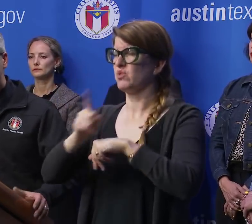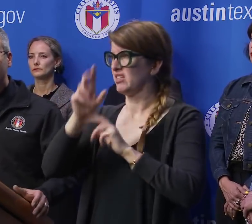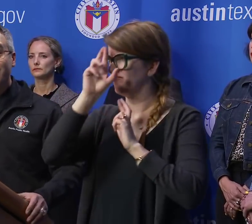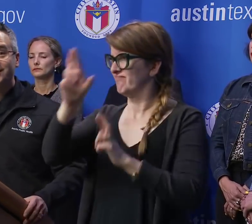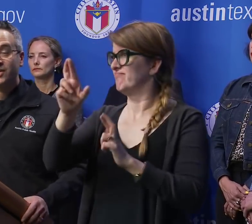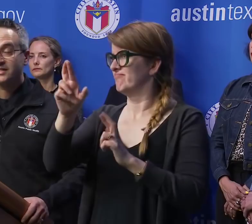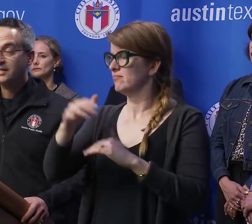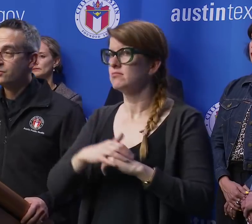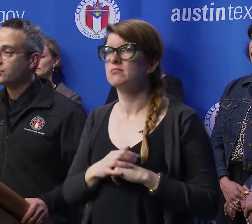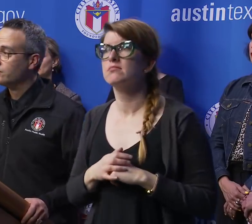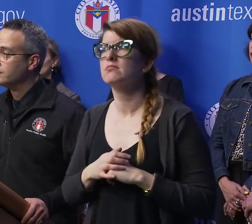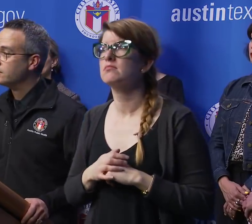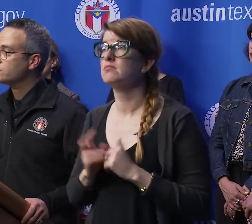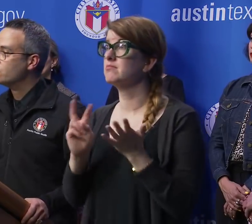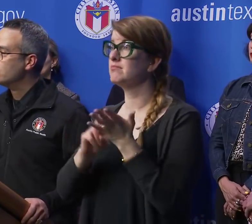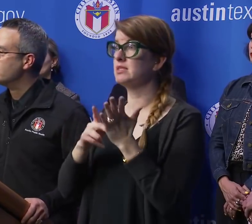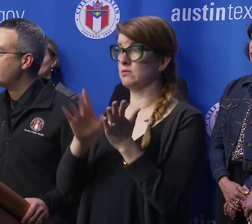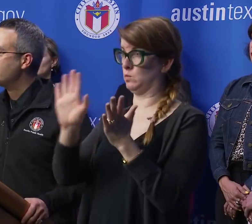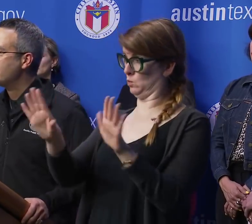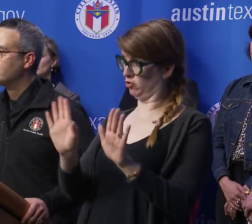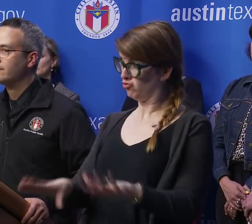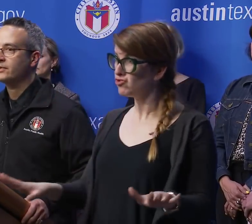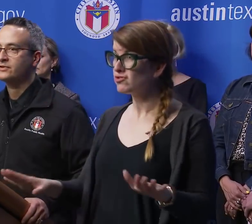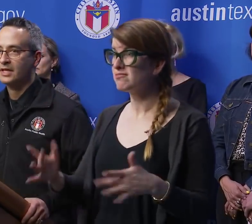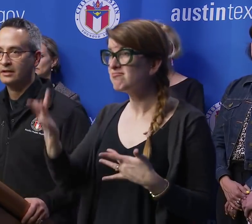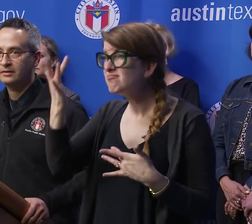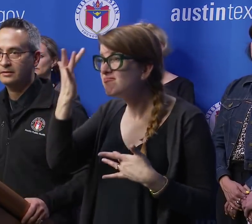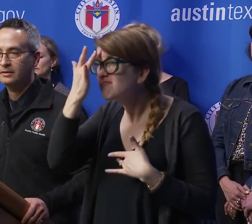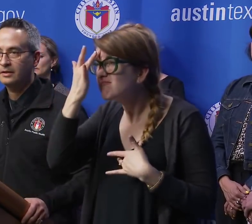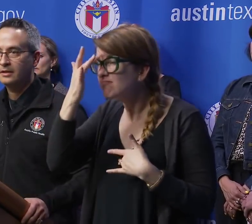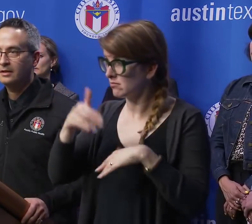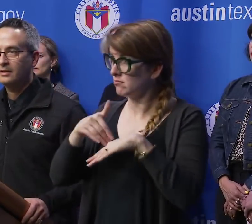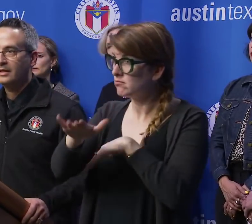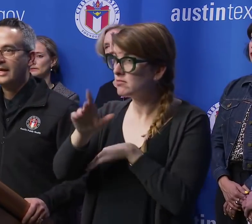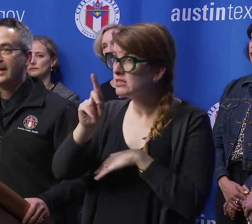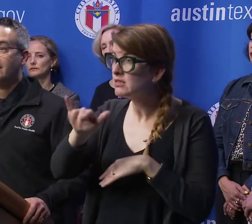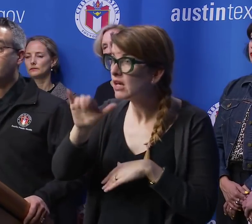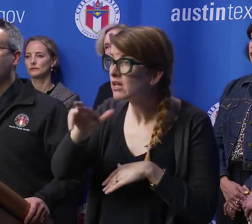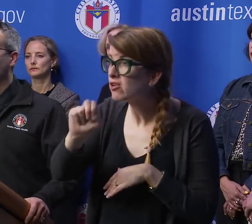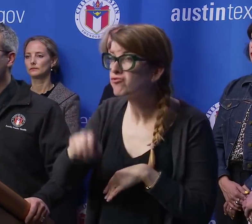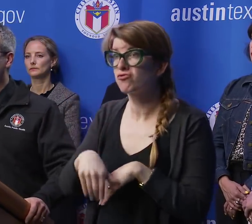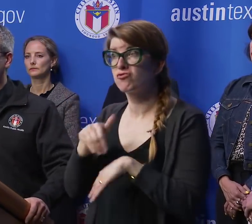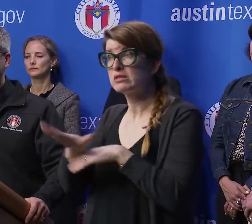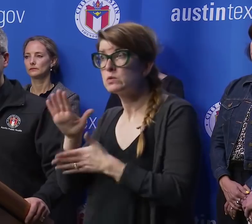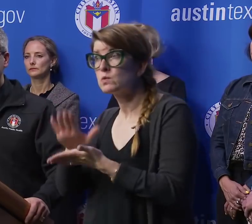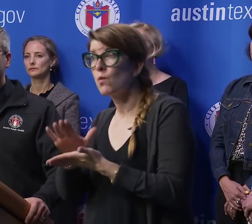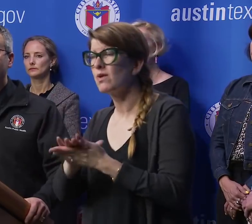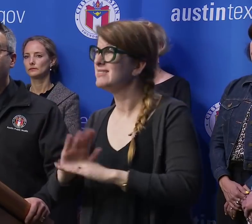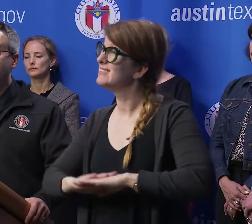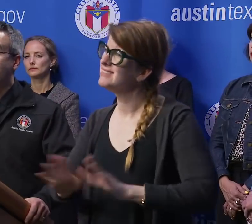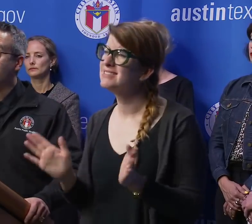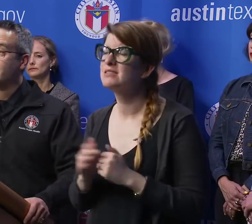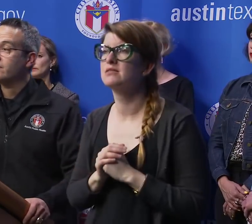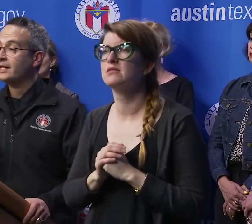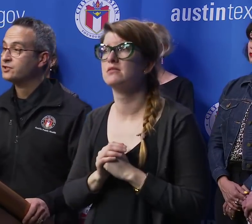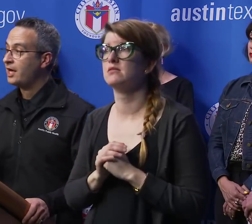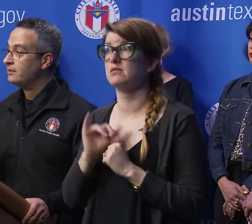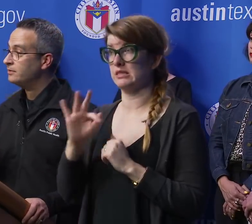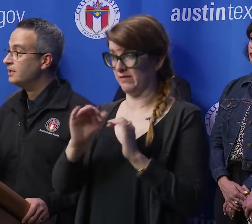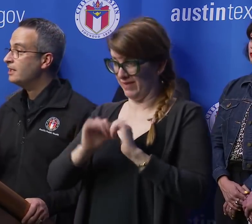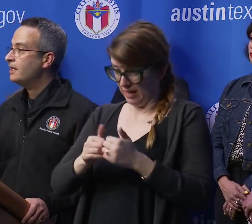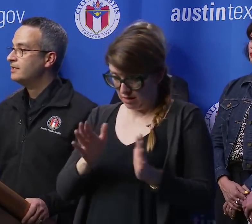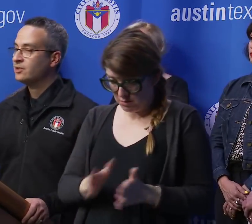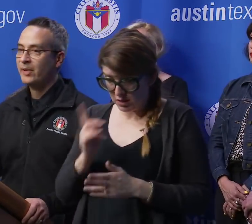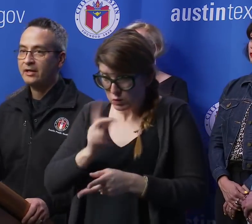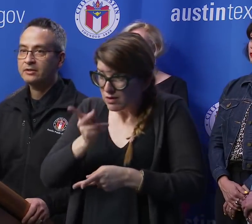You should not send your children to school or daycare if they are sick. And if your plan for taking care of that